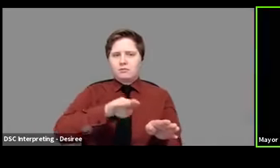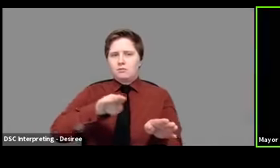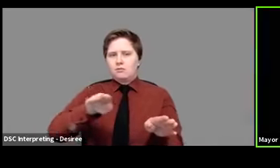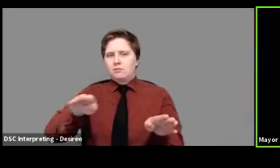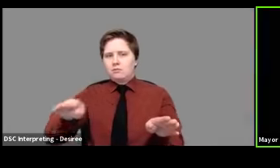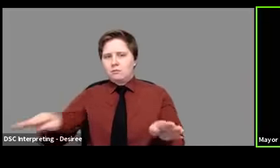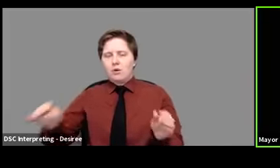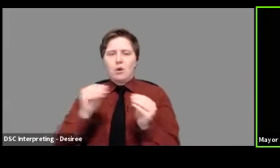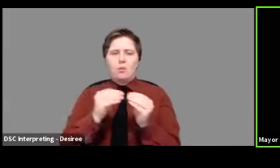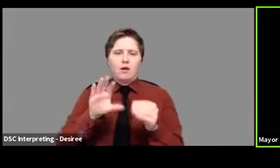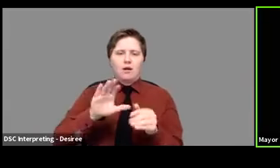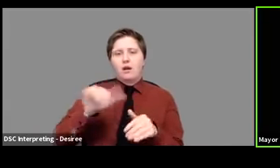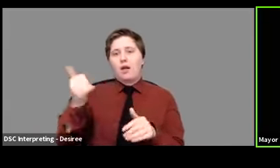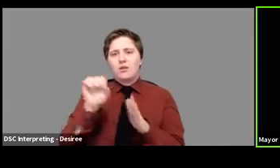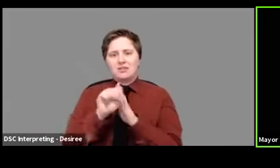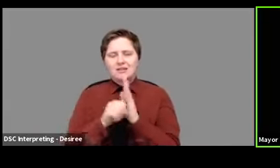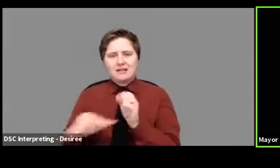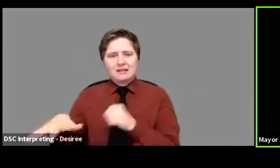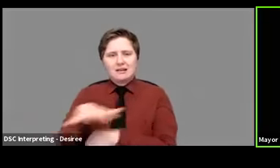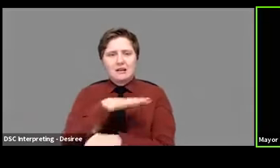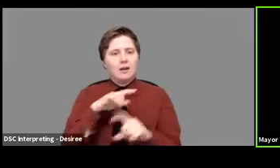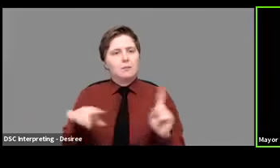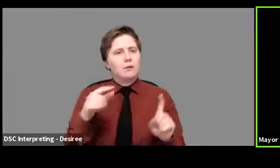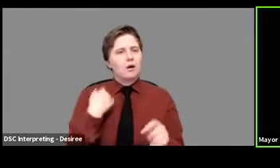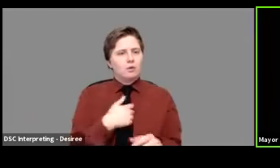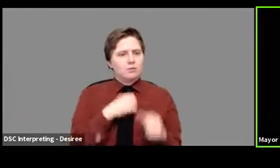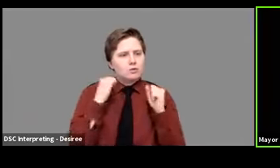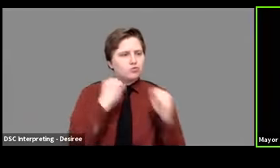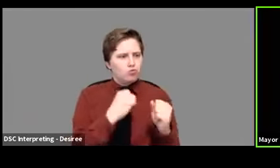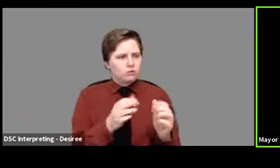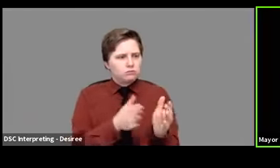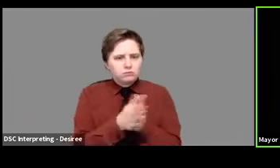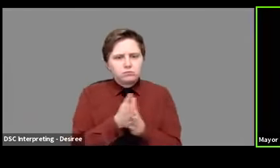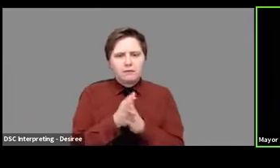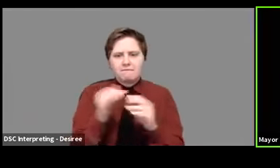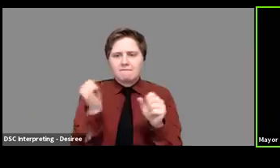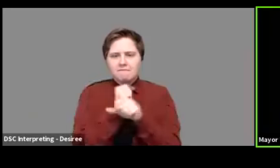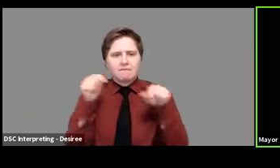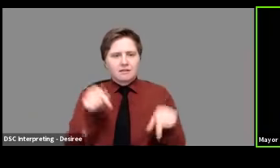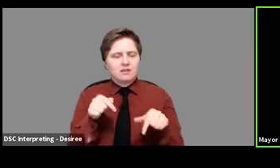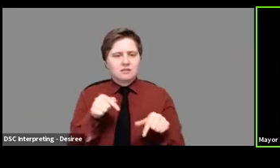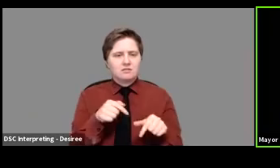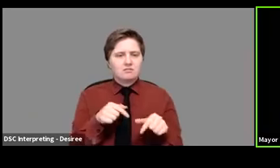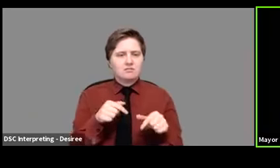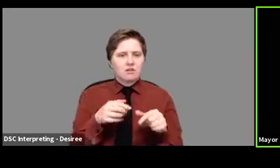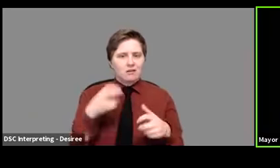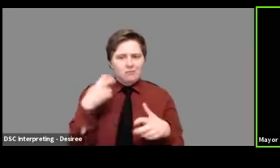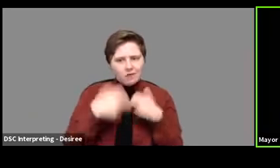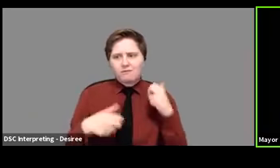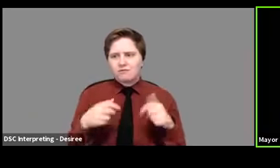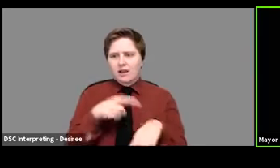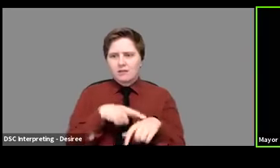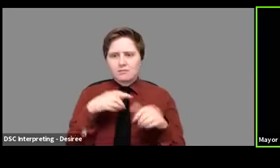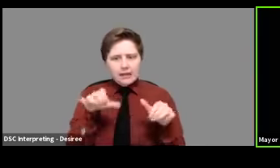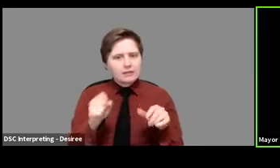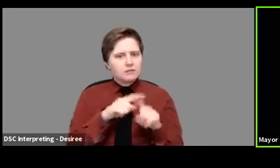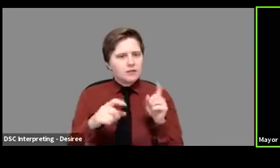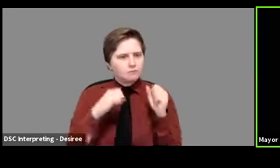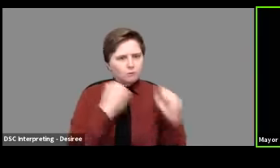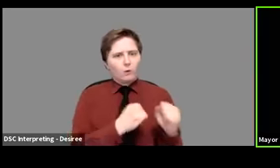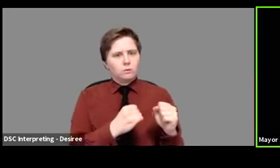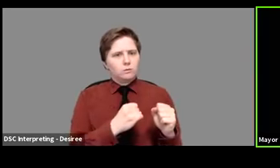states around us. But that is because we have been so vigilant and we've had a governor that has been frankly so tough and